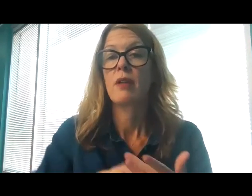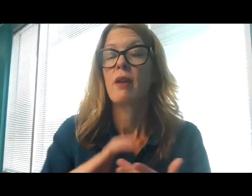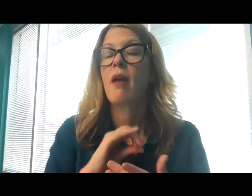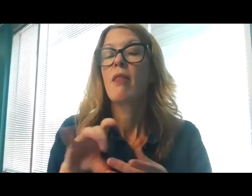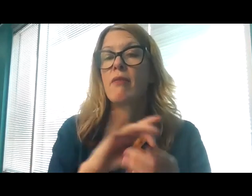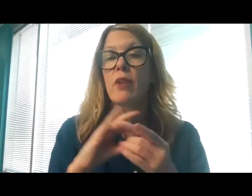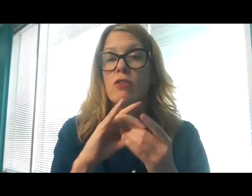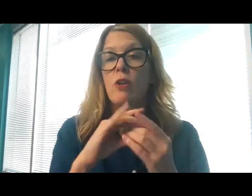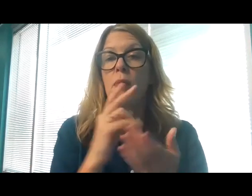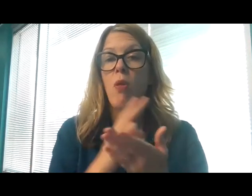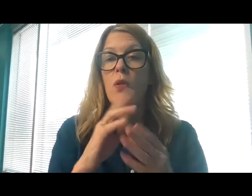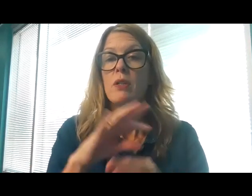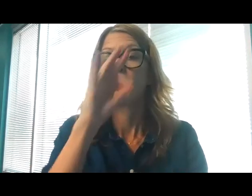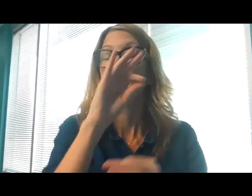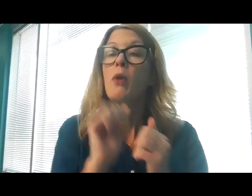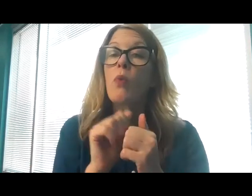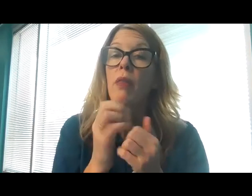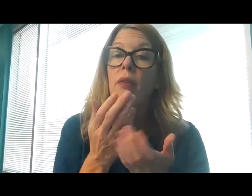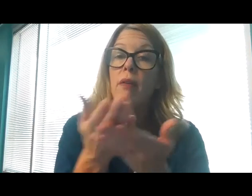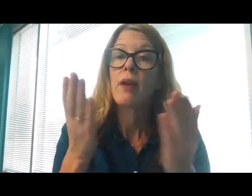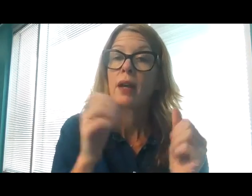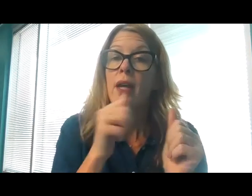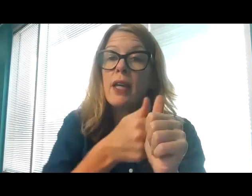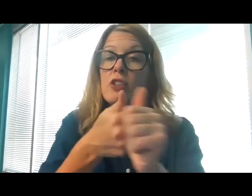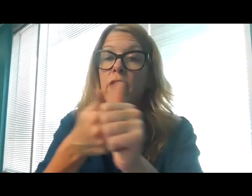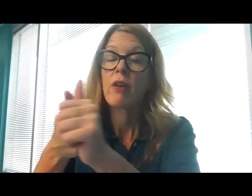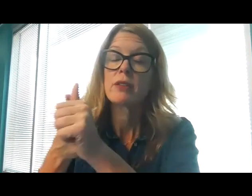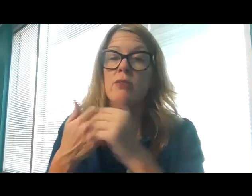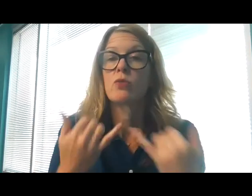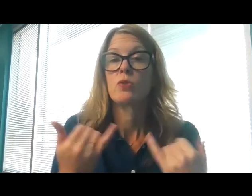Spirit be with us all evermore. Amen.